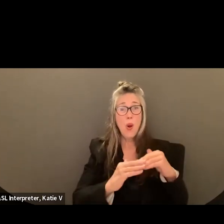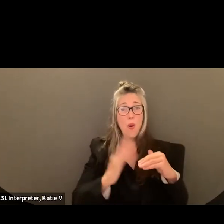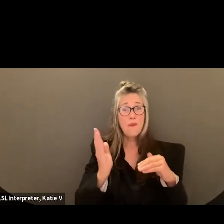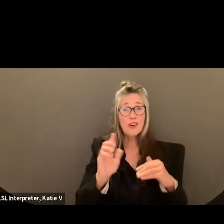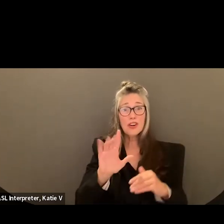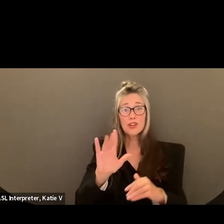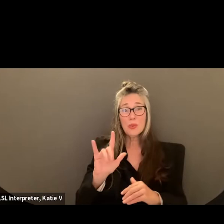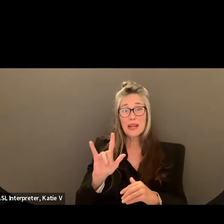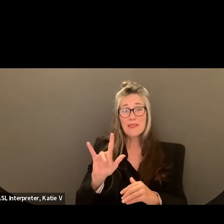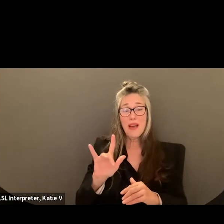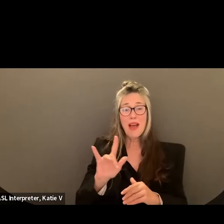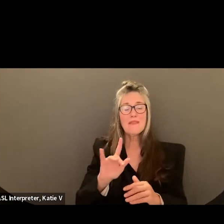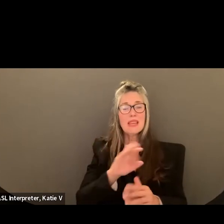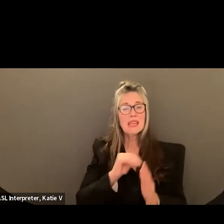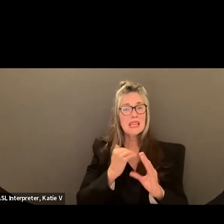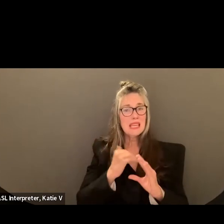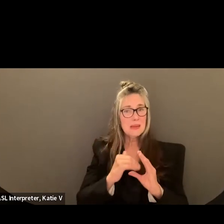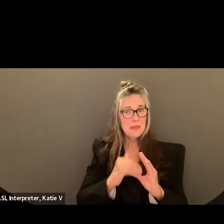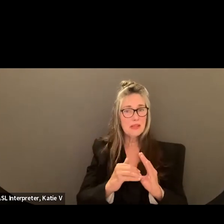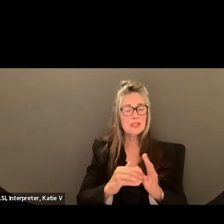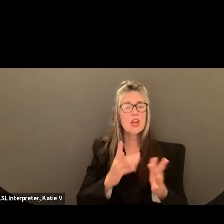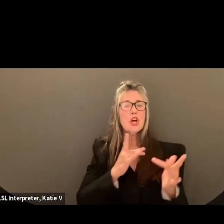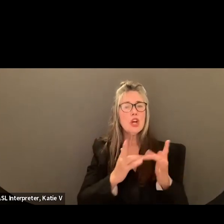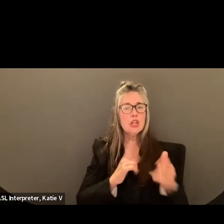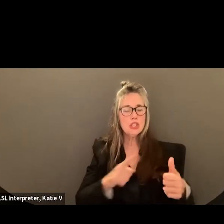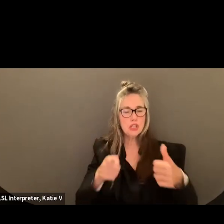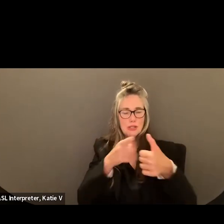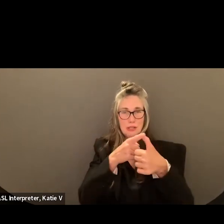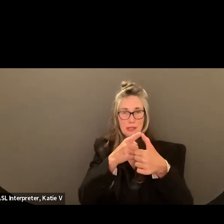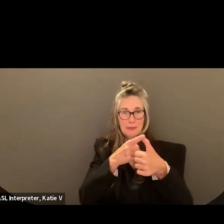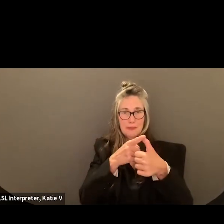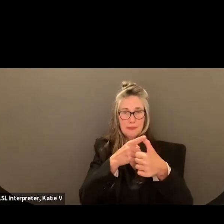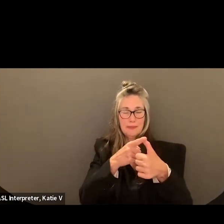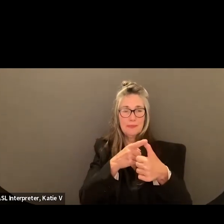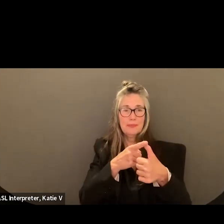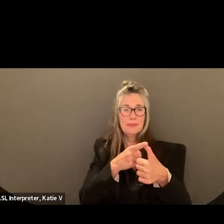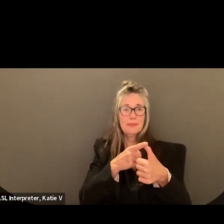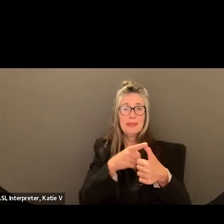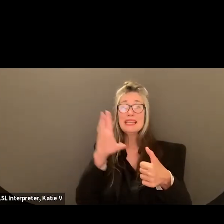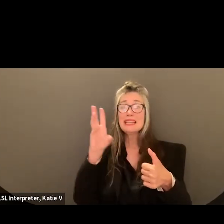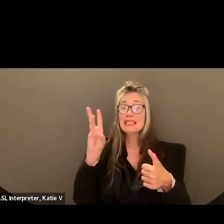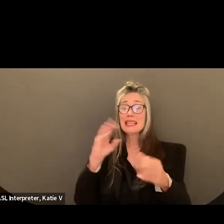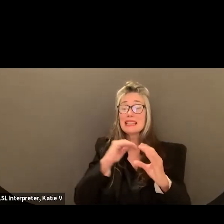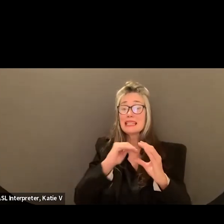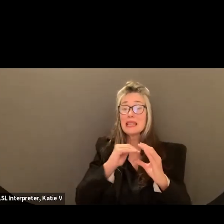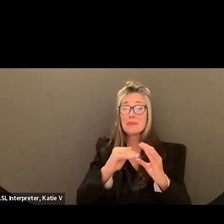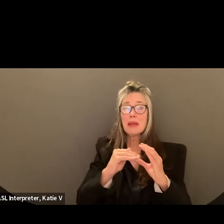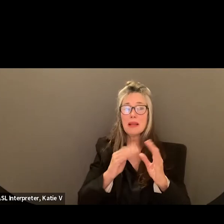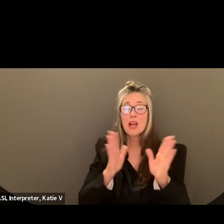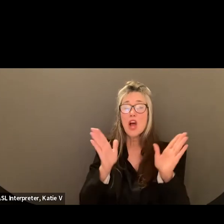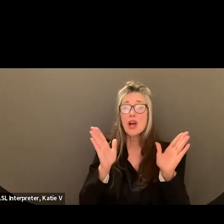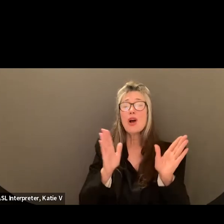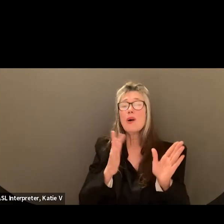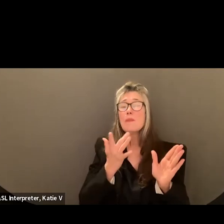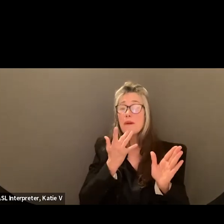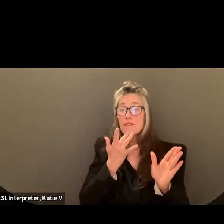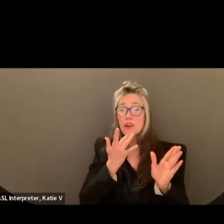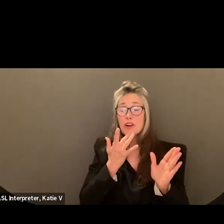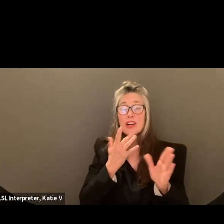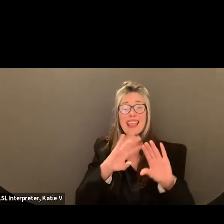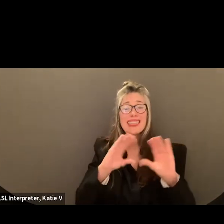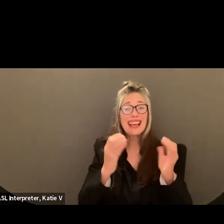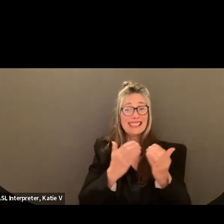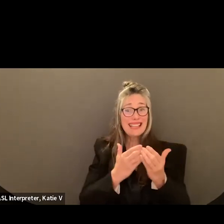Specific concerns were raised as follows. One, we received six emails for smaller class sizes to